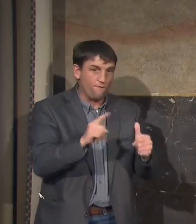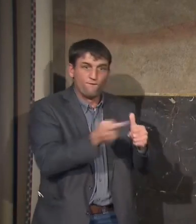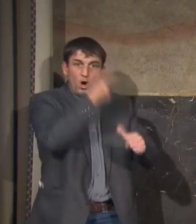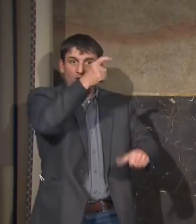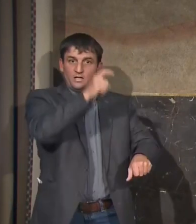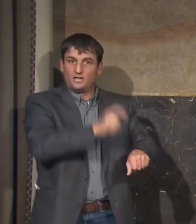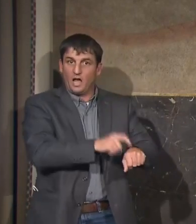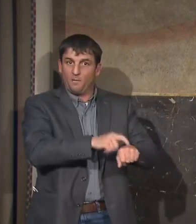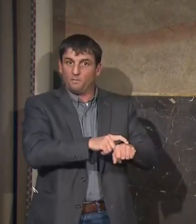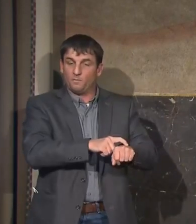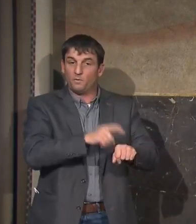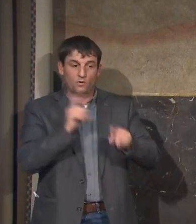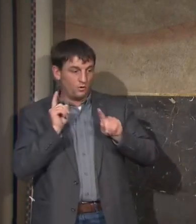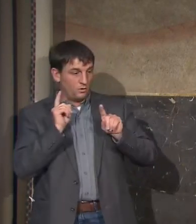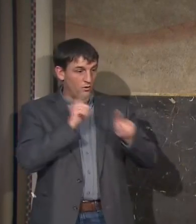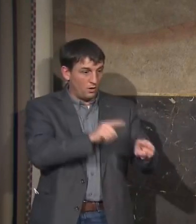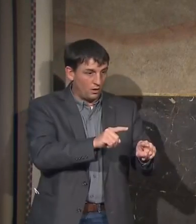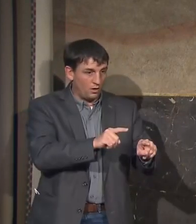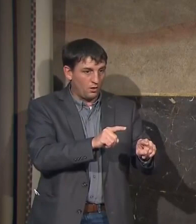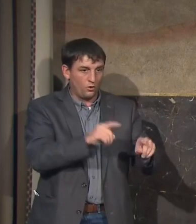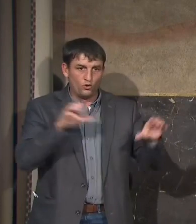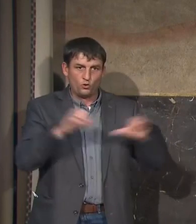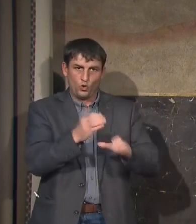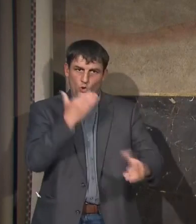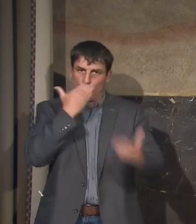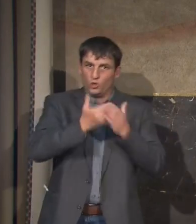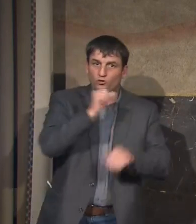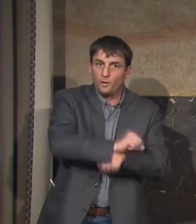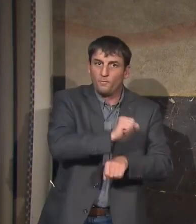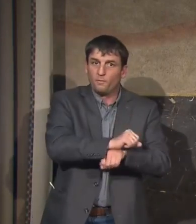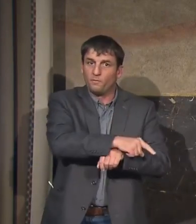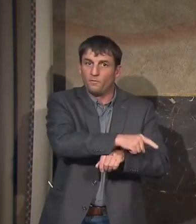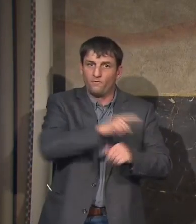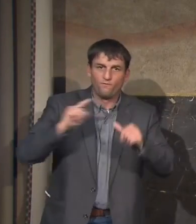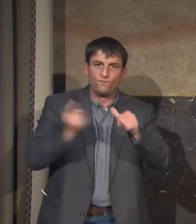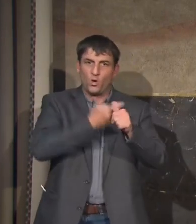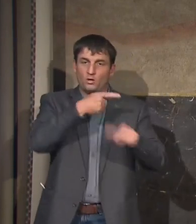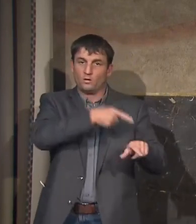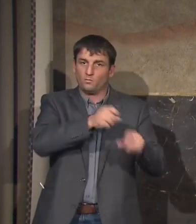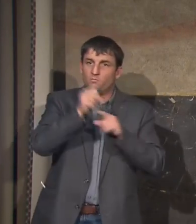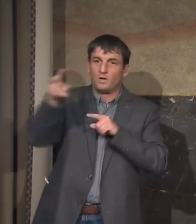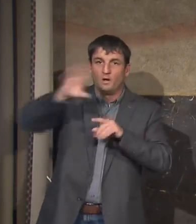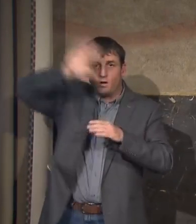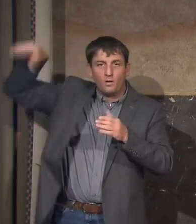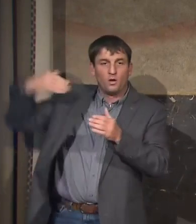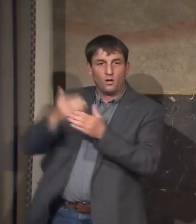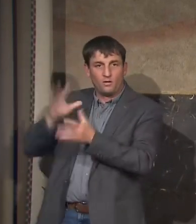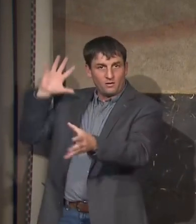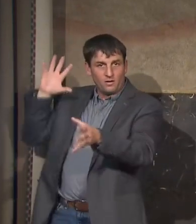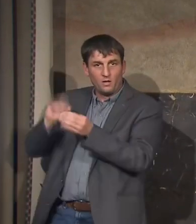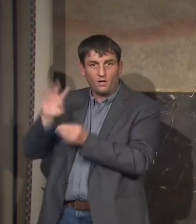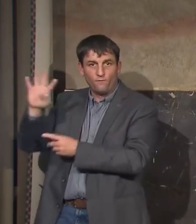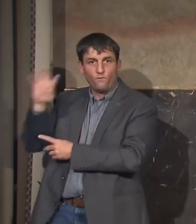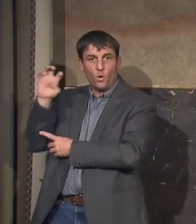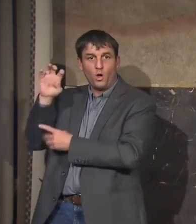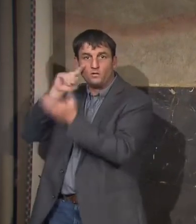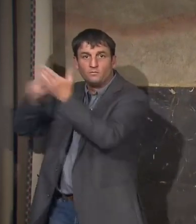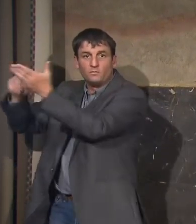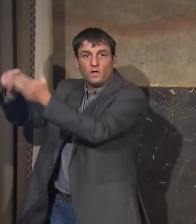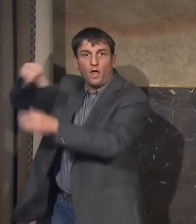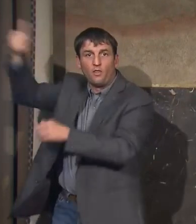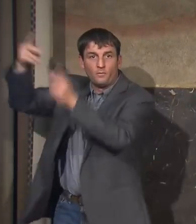initial accreditation assessment. So I want to congratulate them and thank them for their great work and ask them to please keep it up